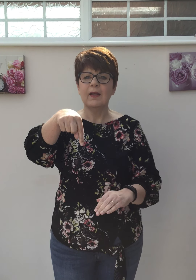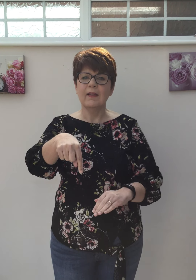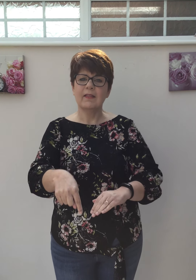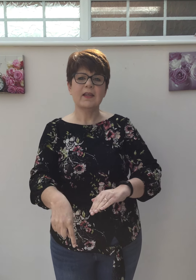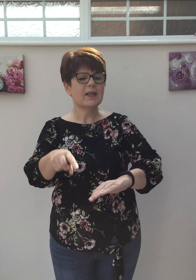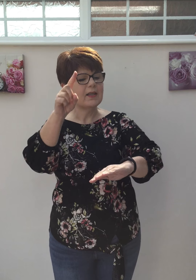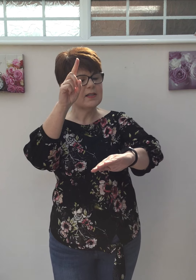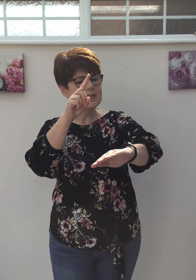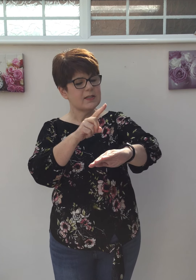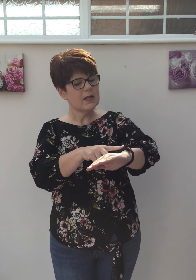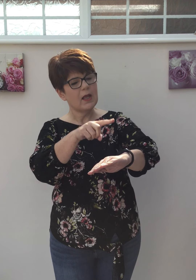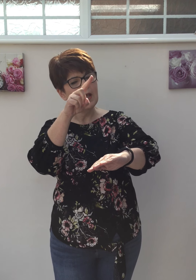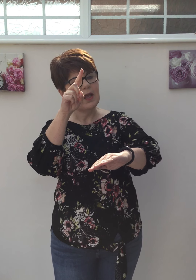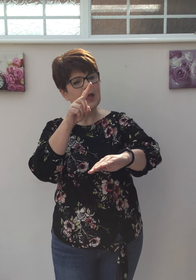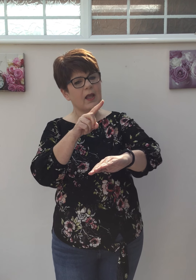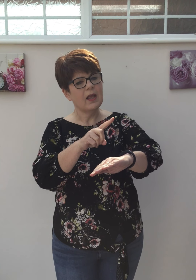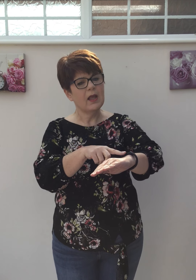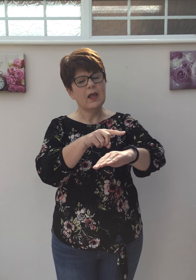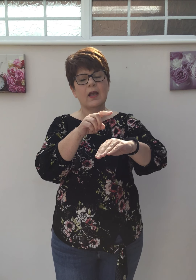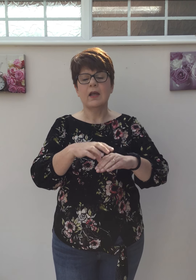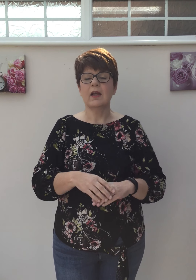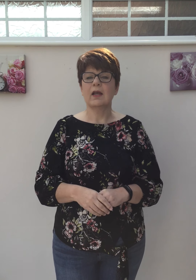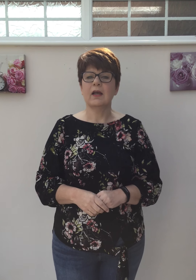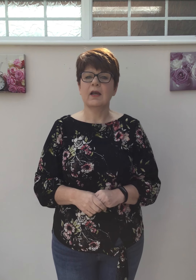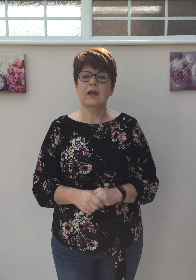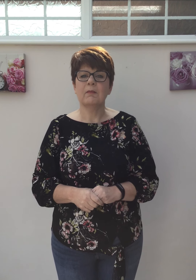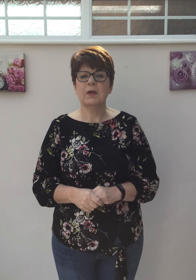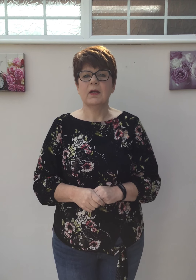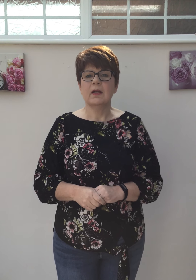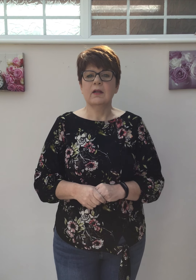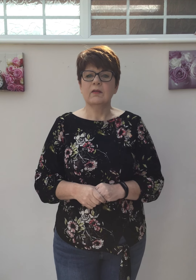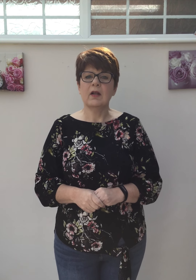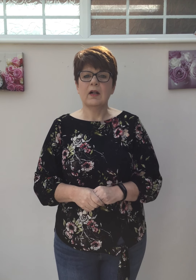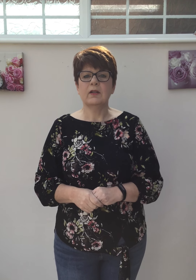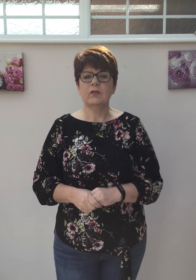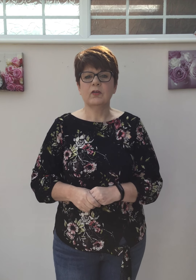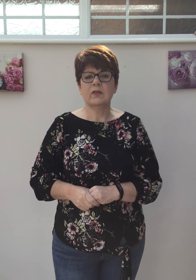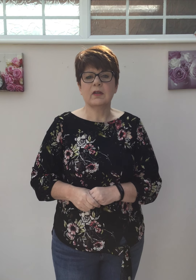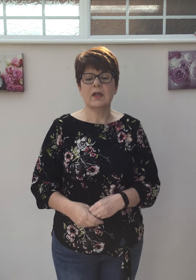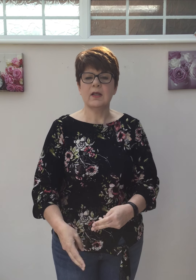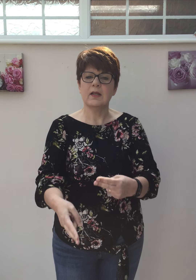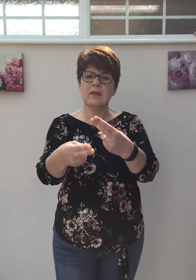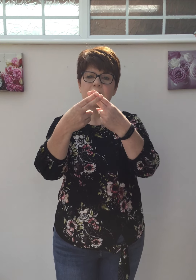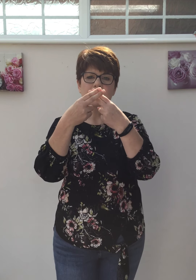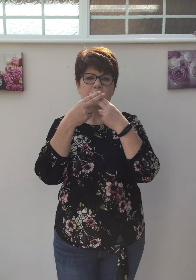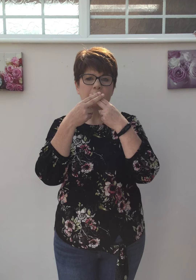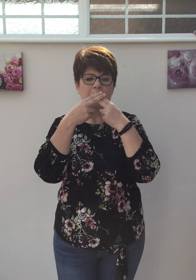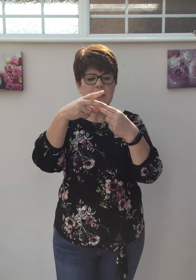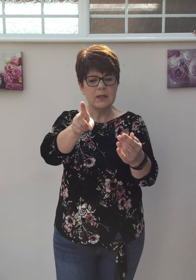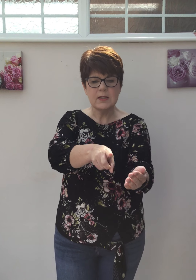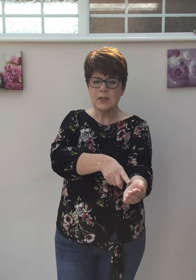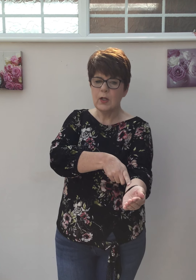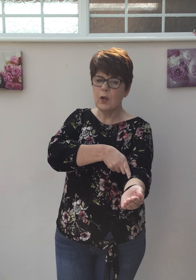this time Darling, just kiss me slow